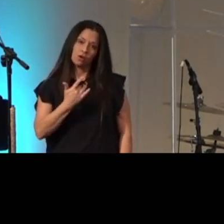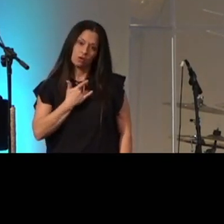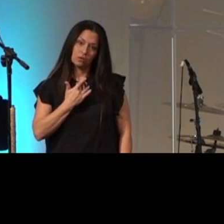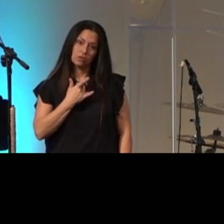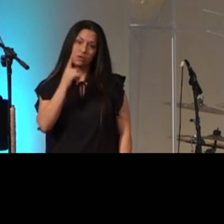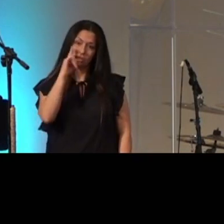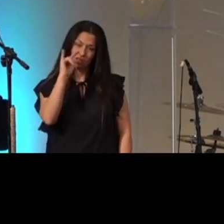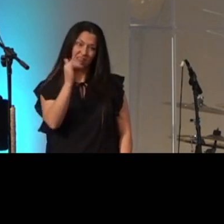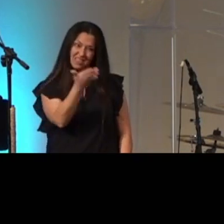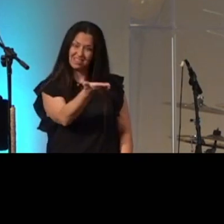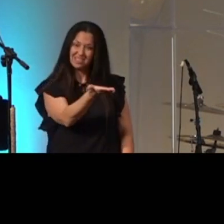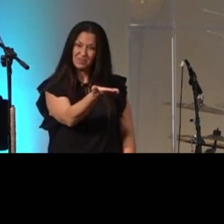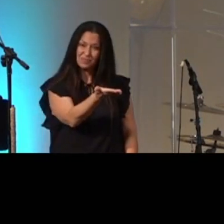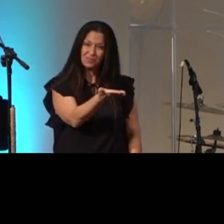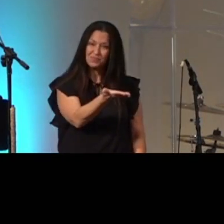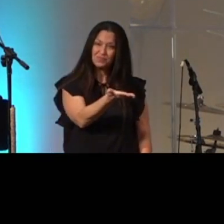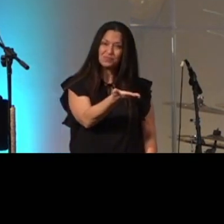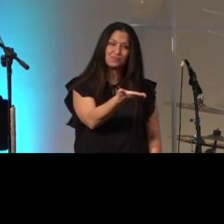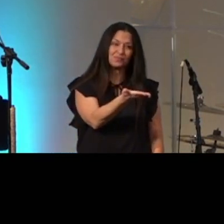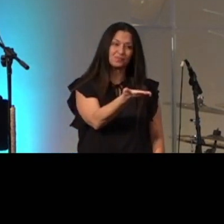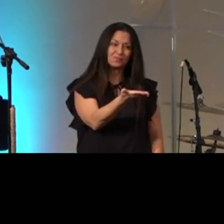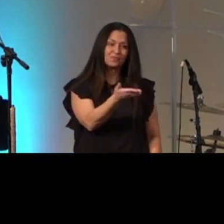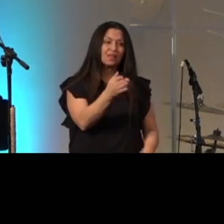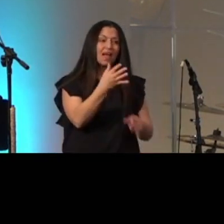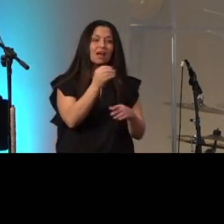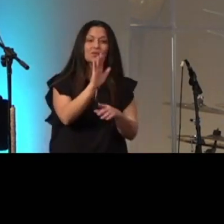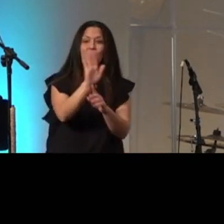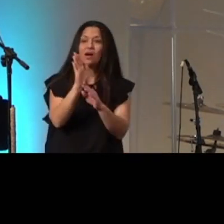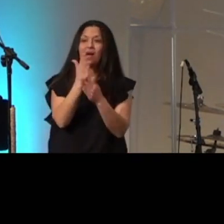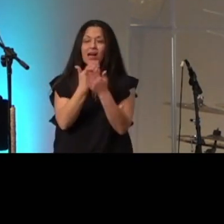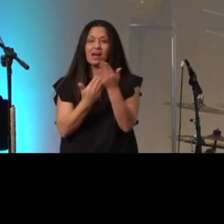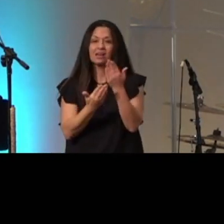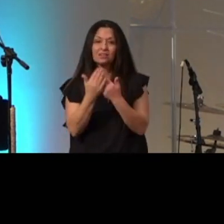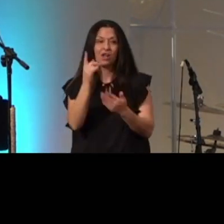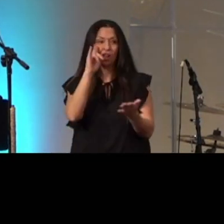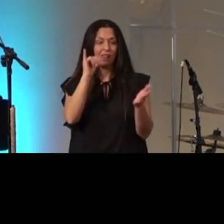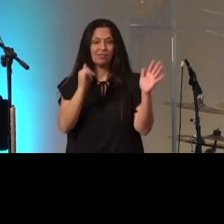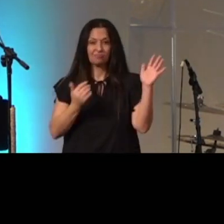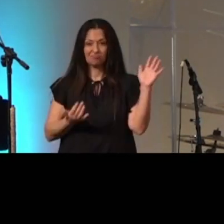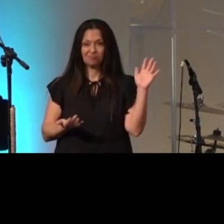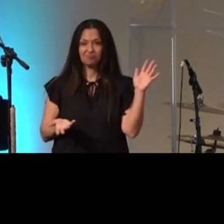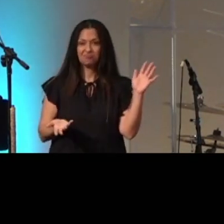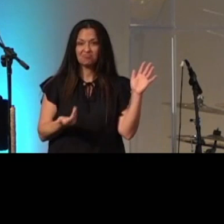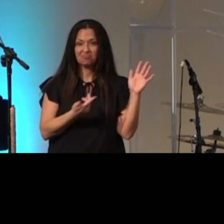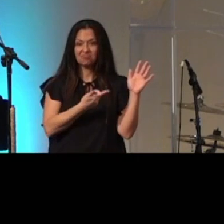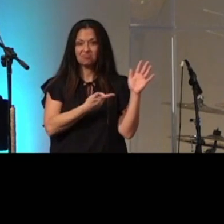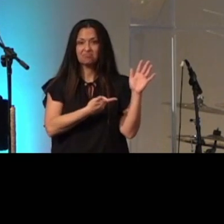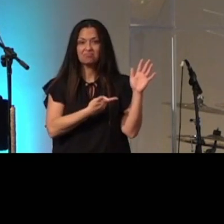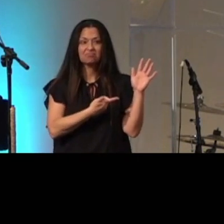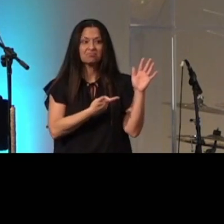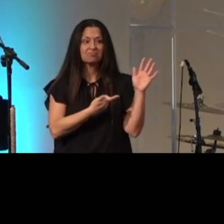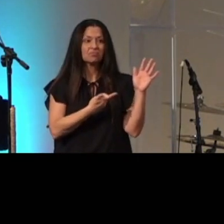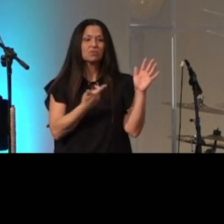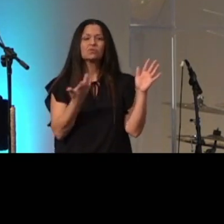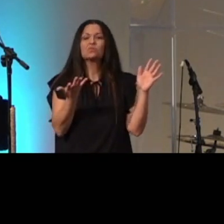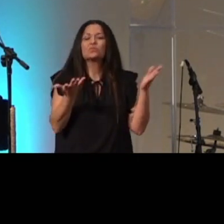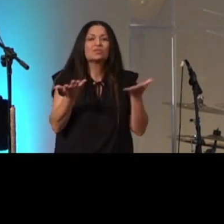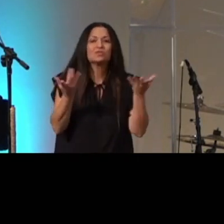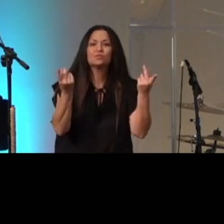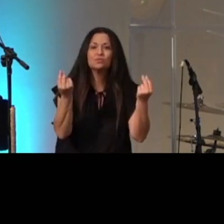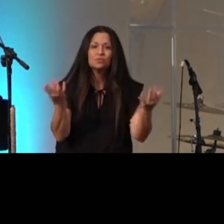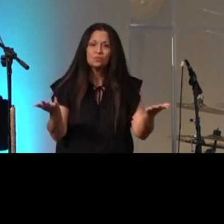looks like this and your hands look like this what do you do